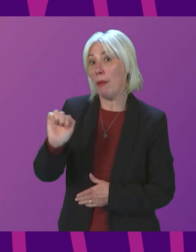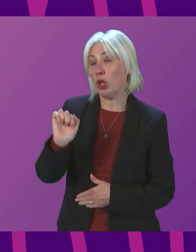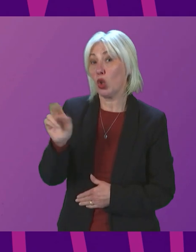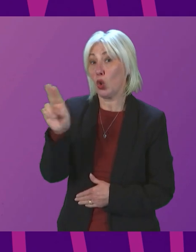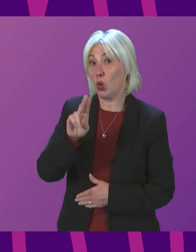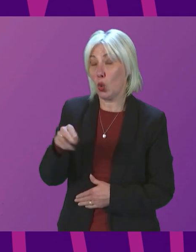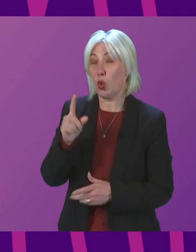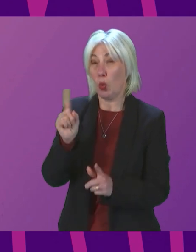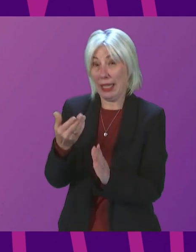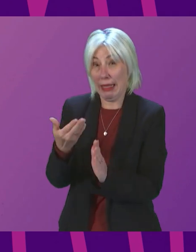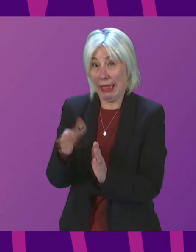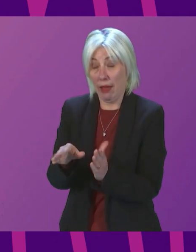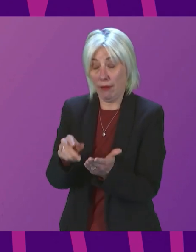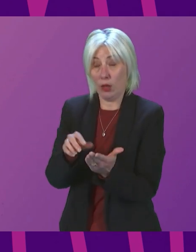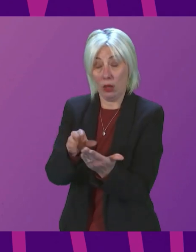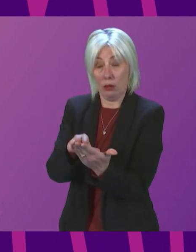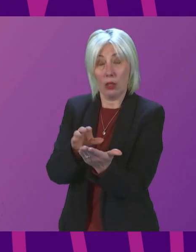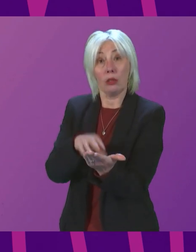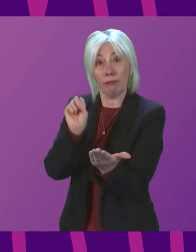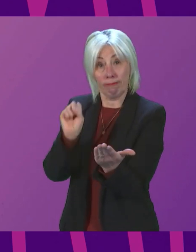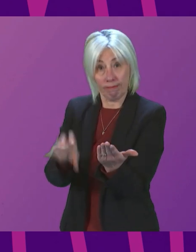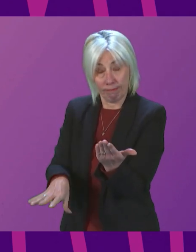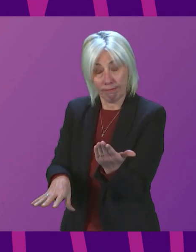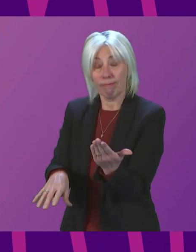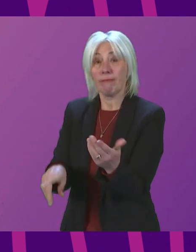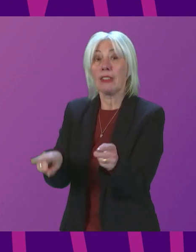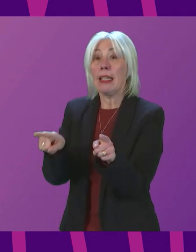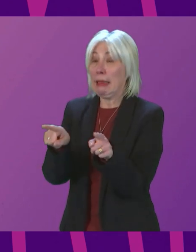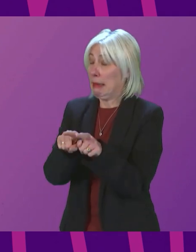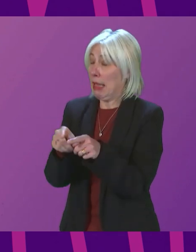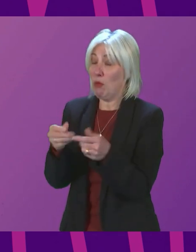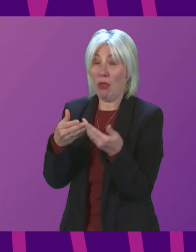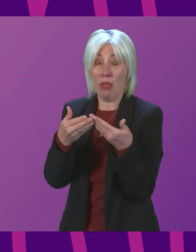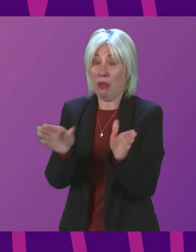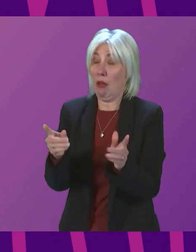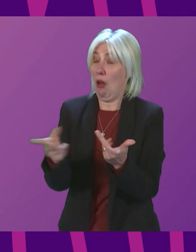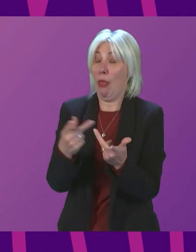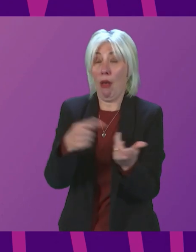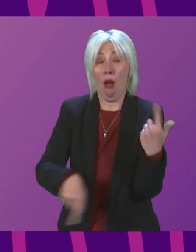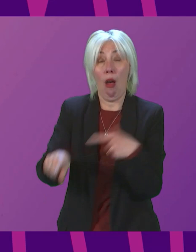the remaining requirement schools, to lift in line with the requirement for the general population.